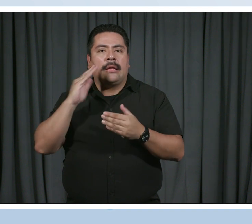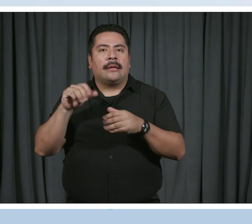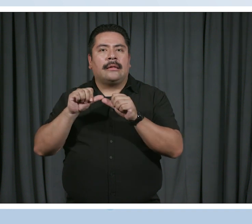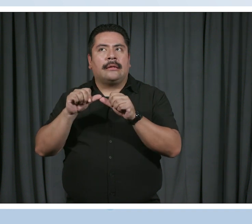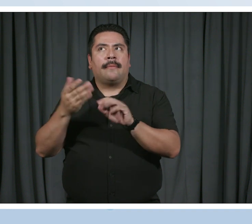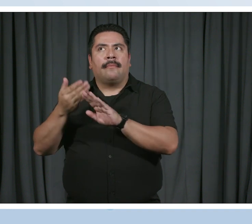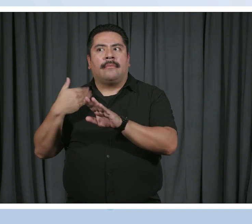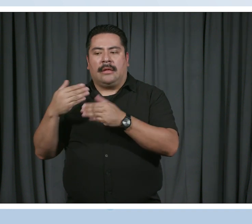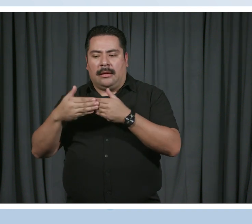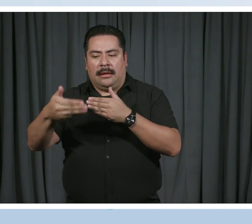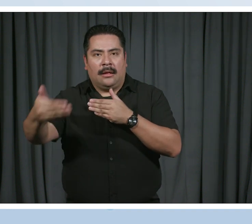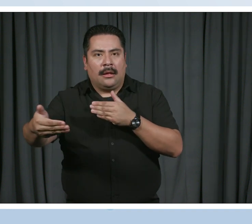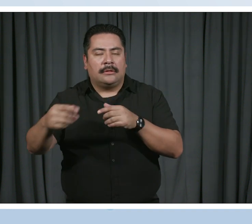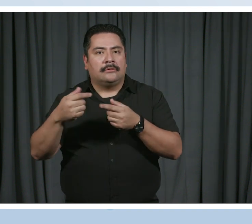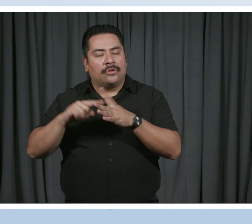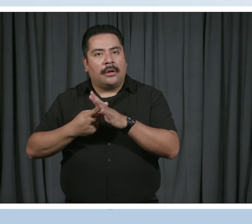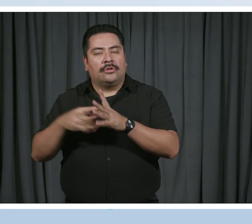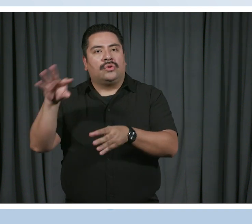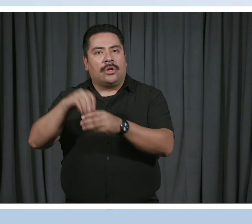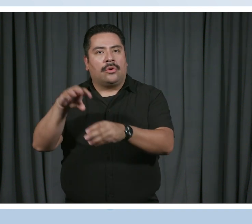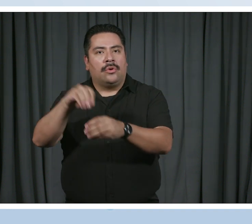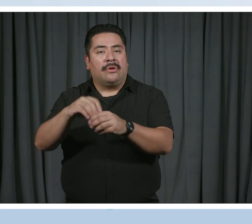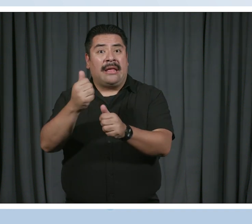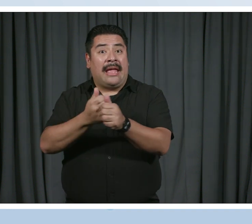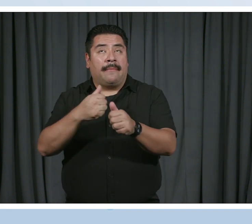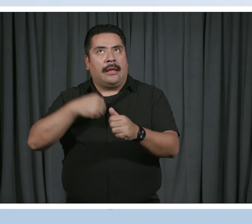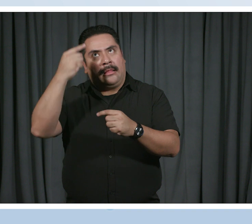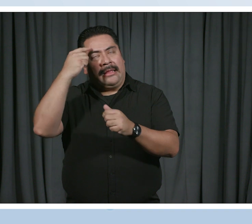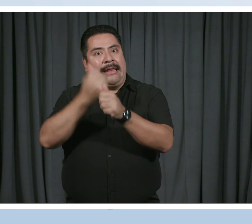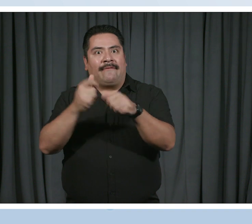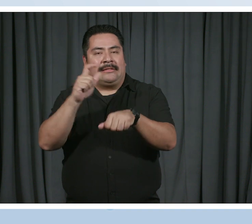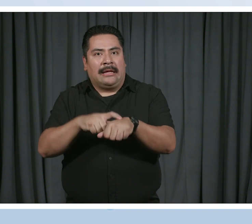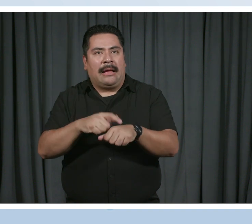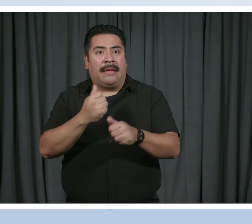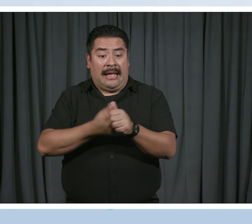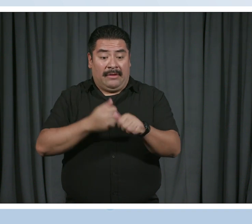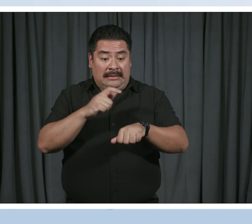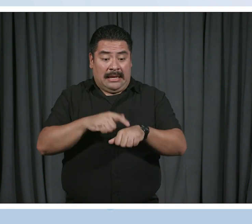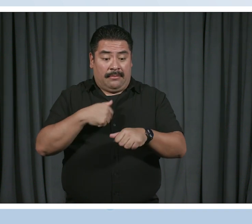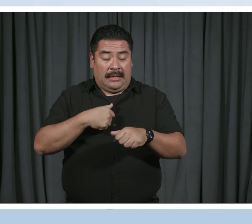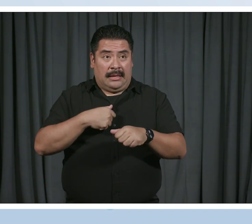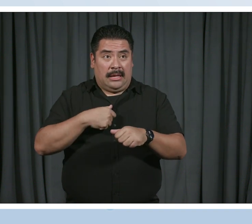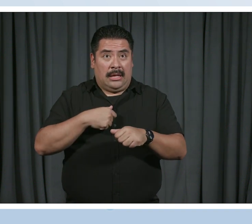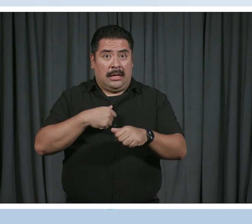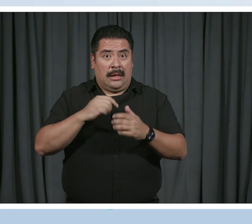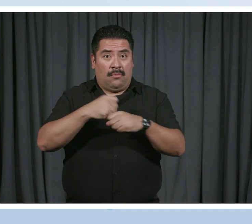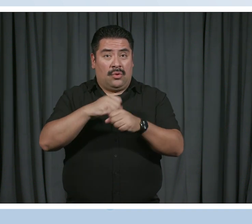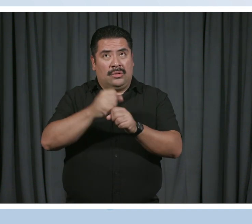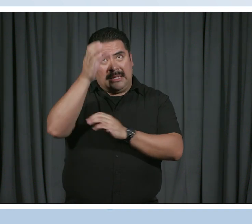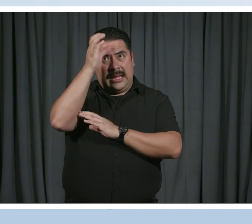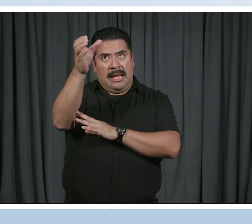said before, it's like, I can't not think about it. Anytime I'm producing a concept, I find myself looking at the work and saying,